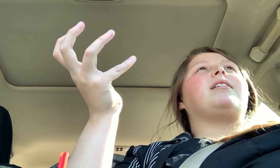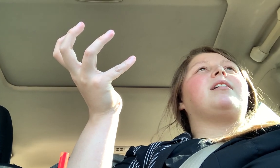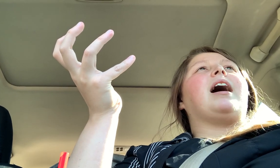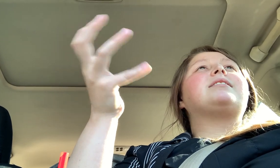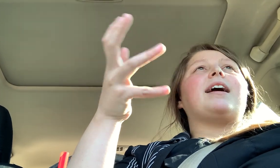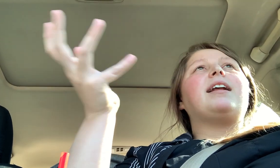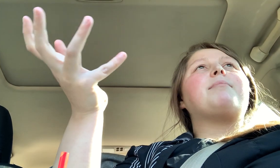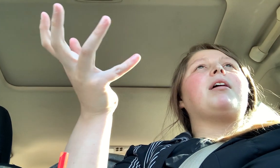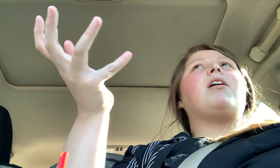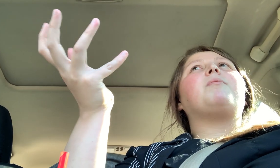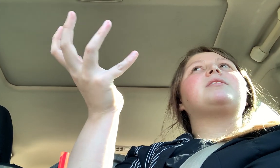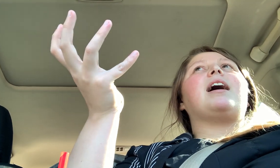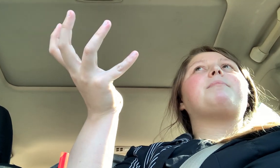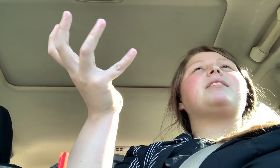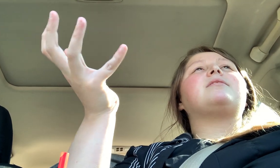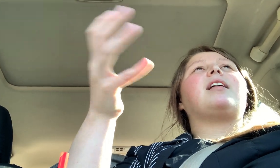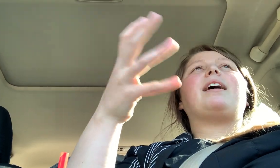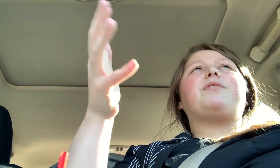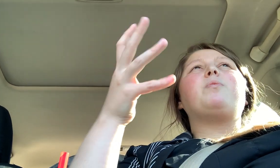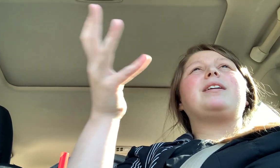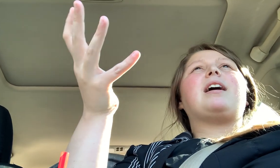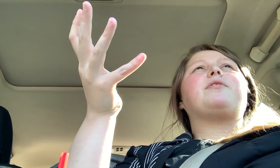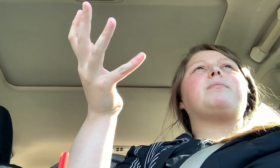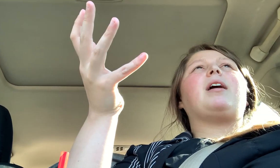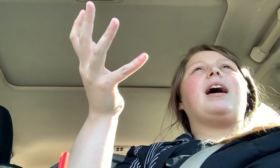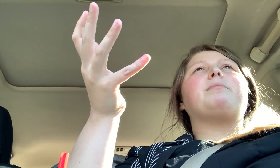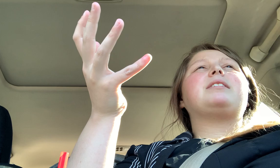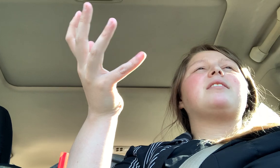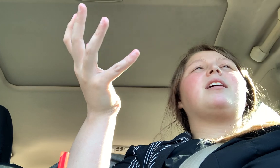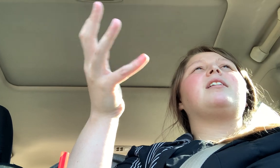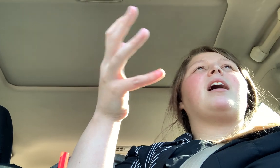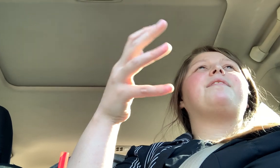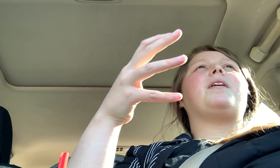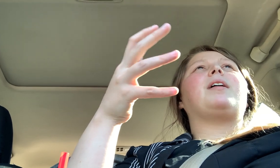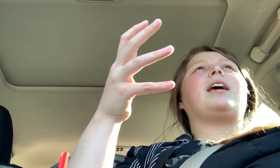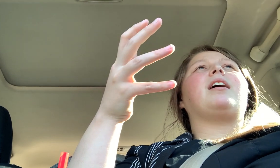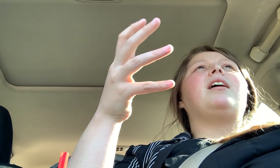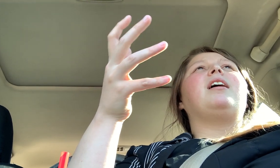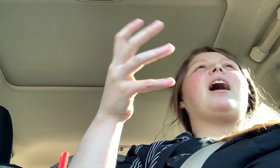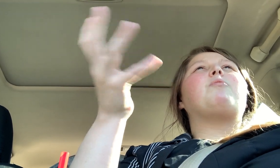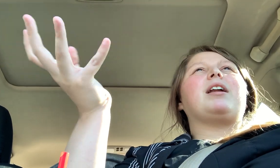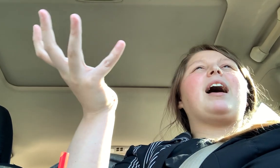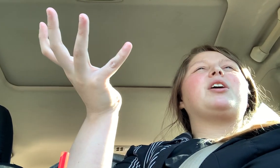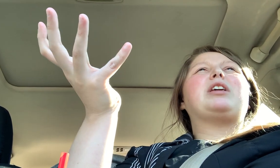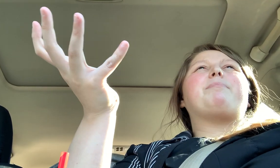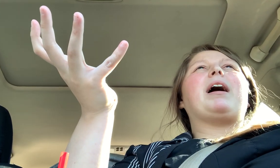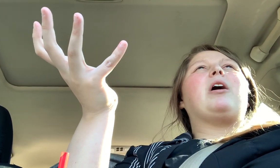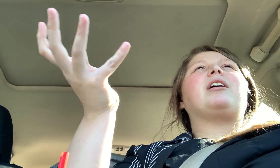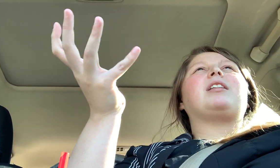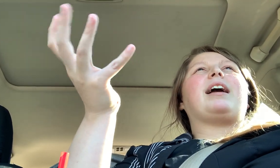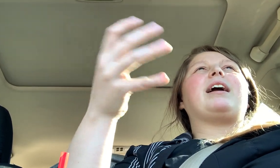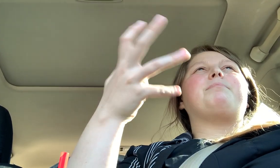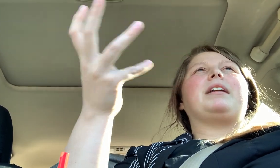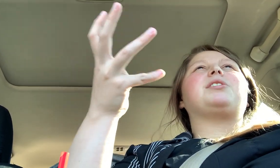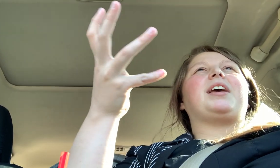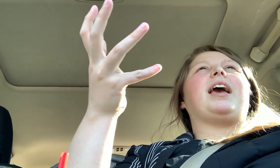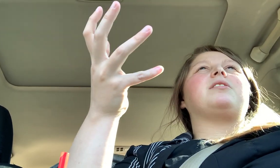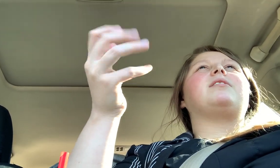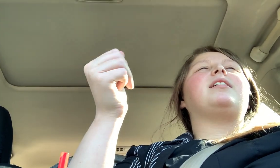I decided to get back on once I had my son, like a few weeks after I had my son, I felt like I wanted, I could get back on, like I could mentally handle it